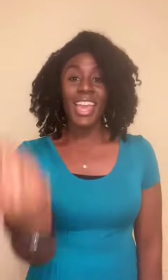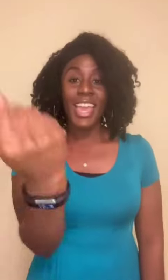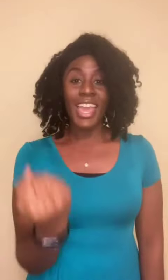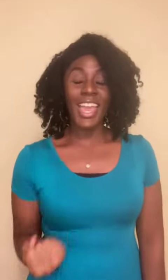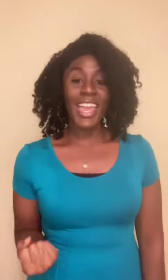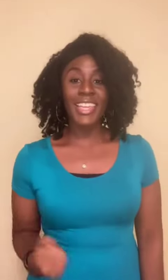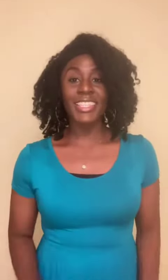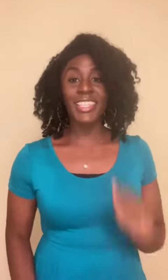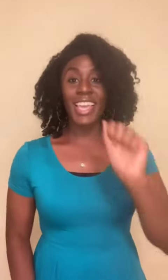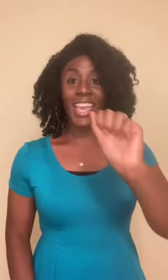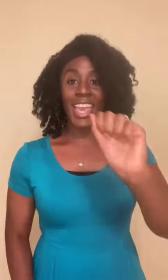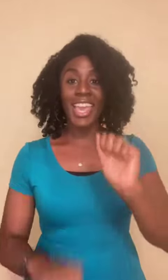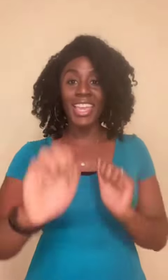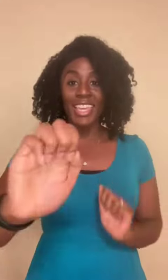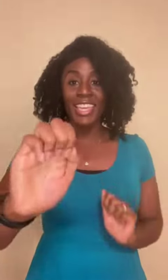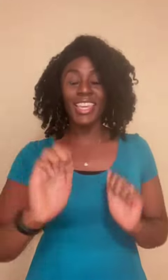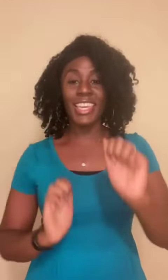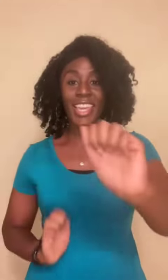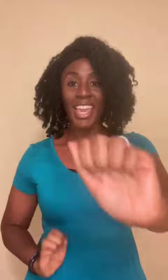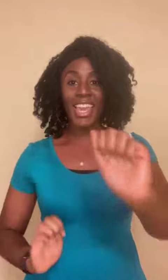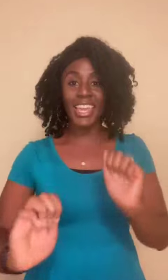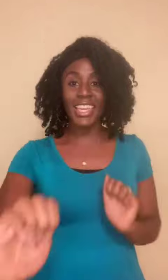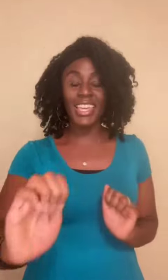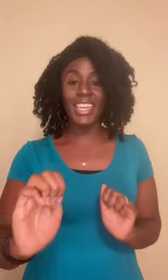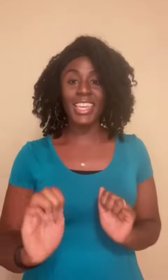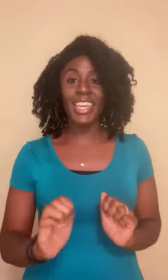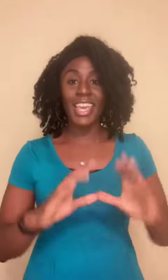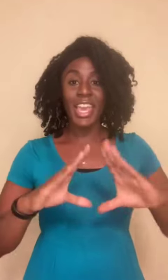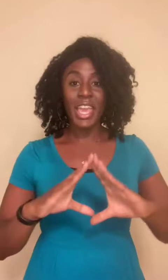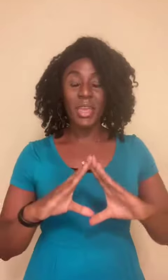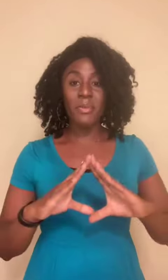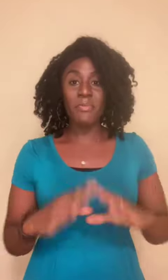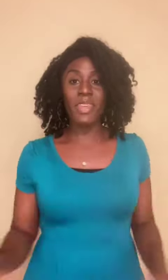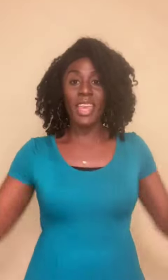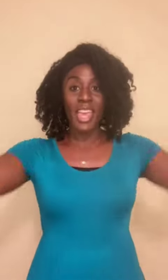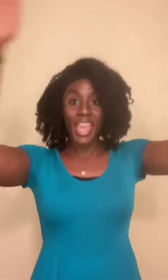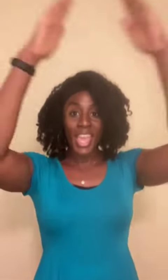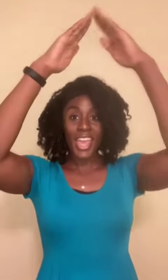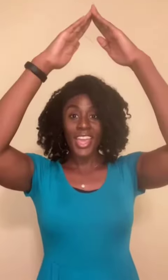Ace, A-E, A-E, M, A.